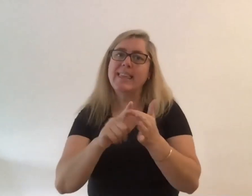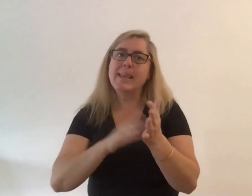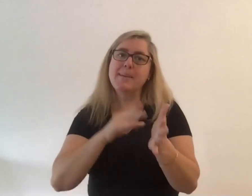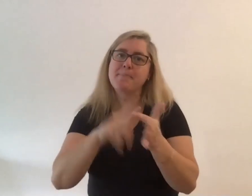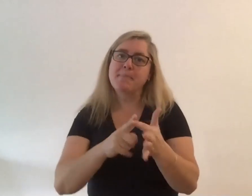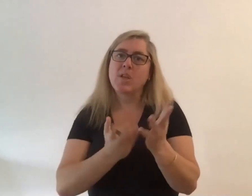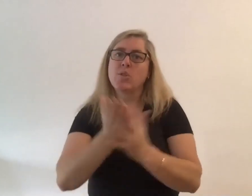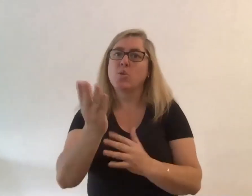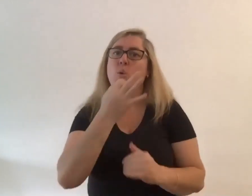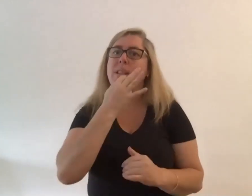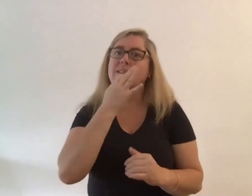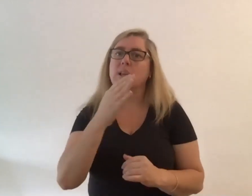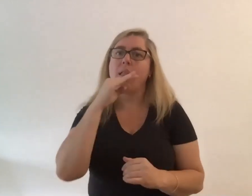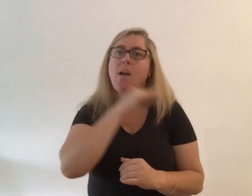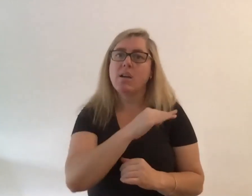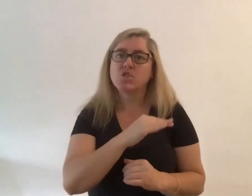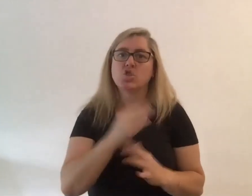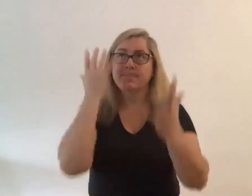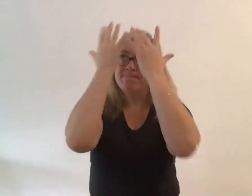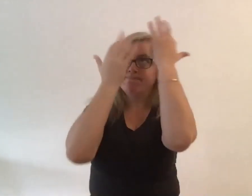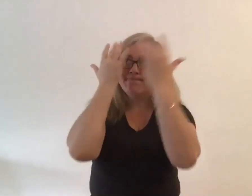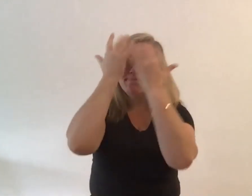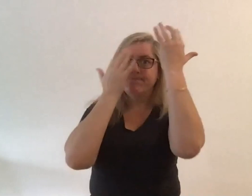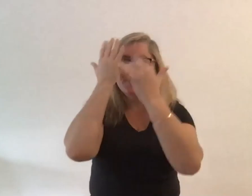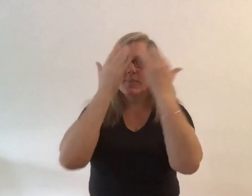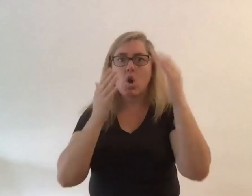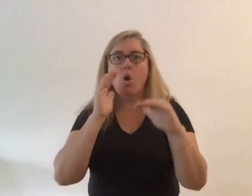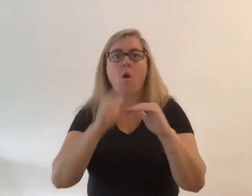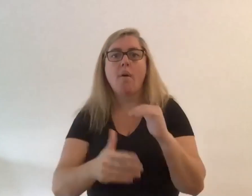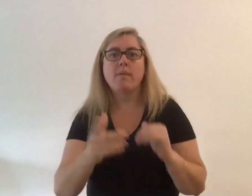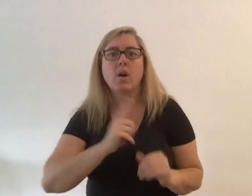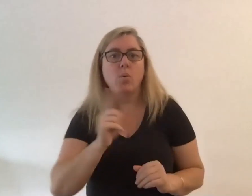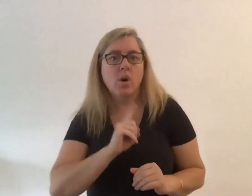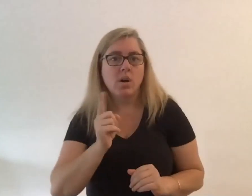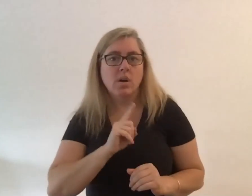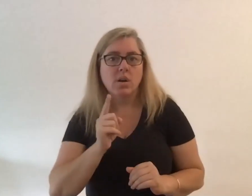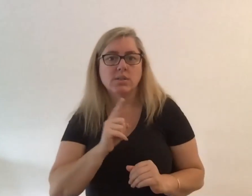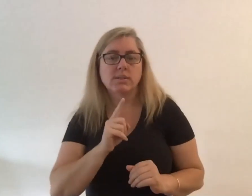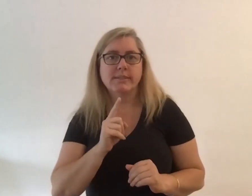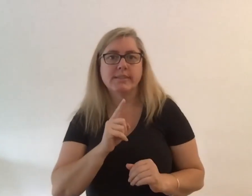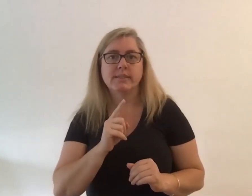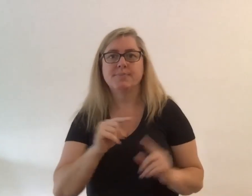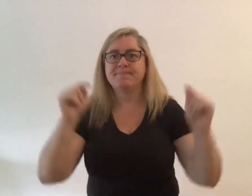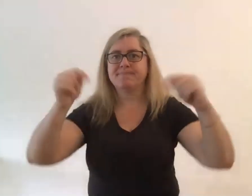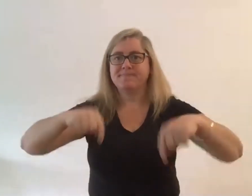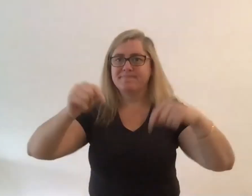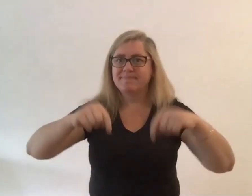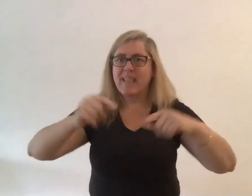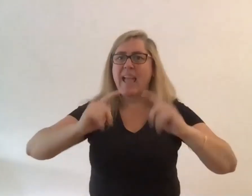really thinking about um in this kind of post-covid wherever we go